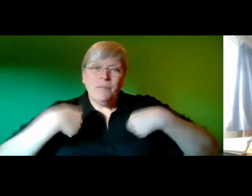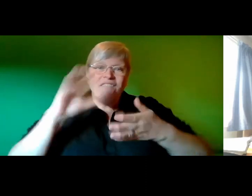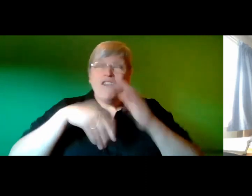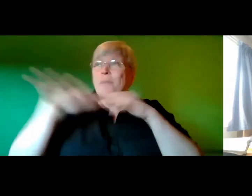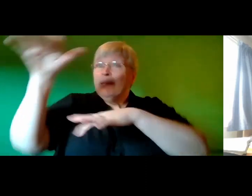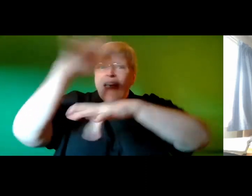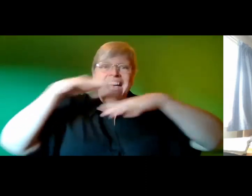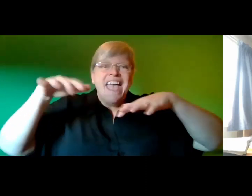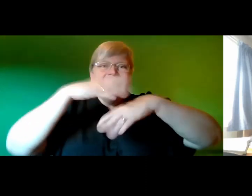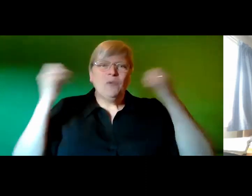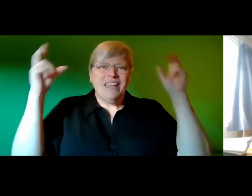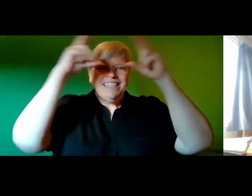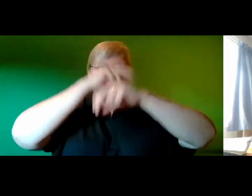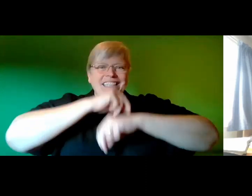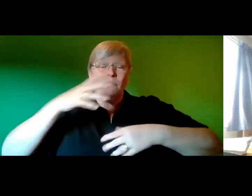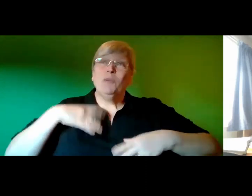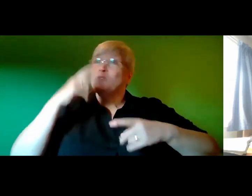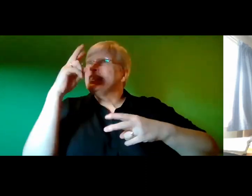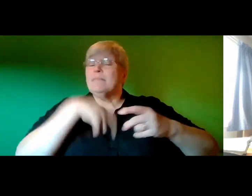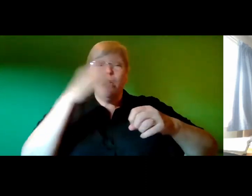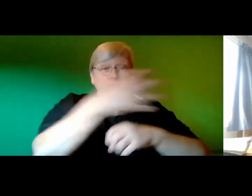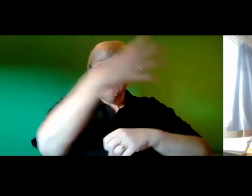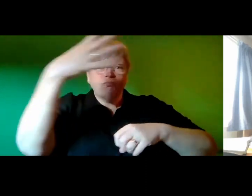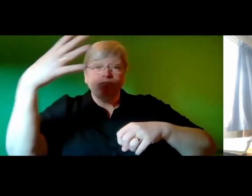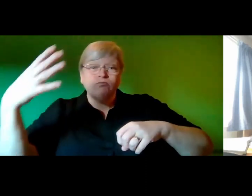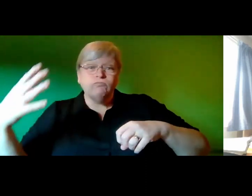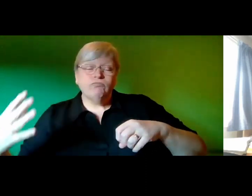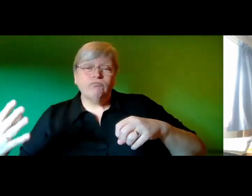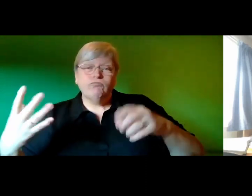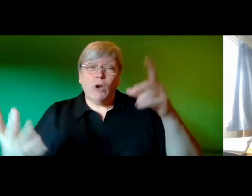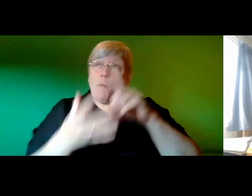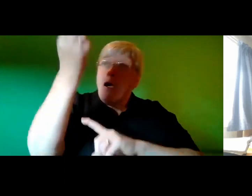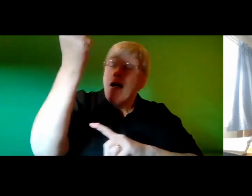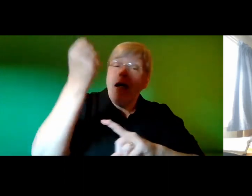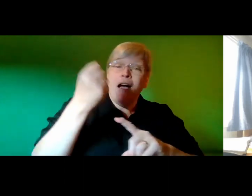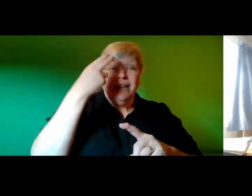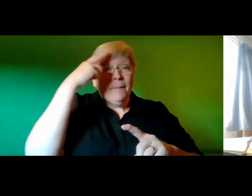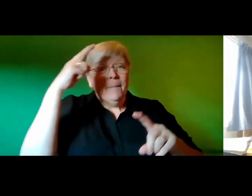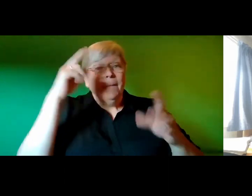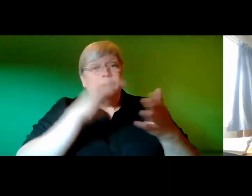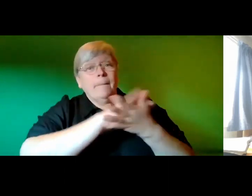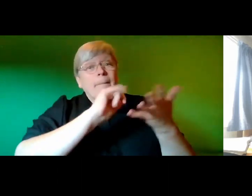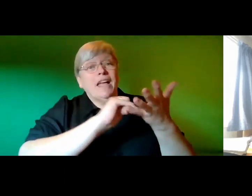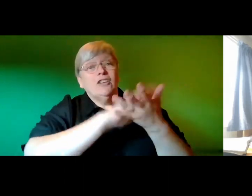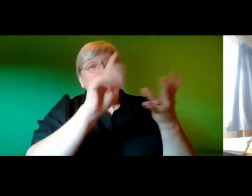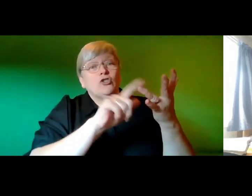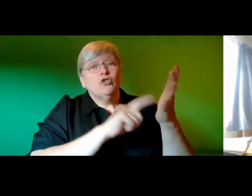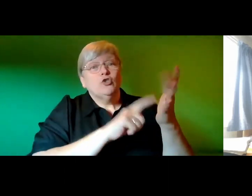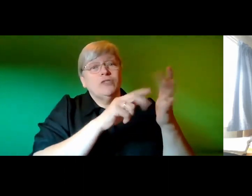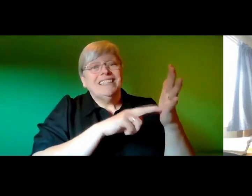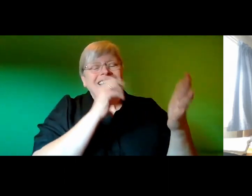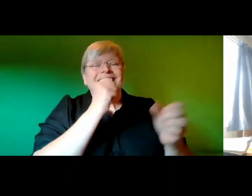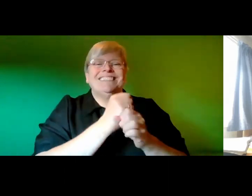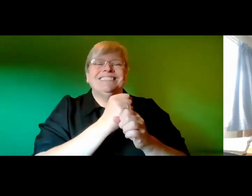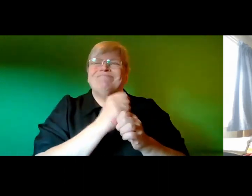I want to see them shoot across the sky the ones that are called shooting stars wait they're called comets